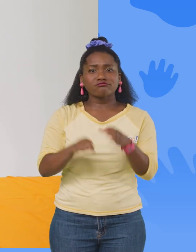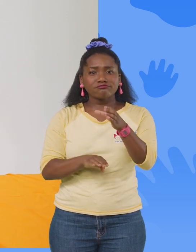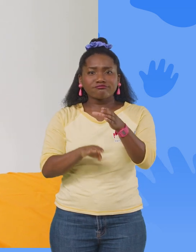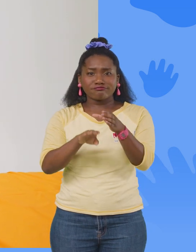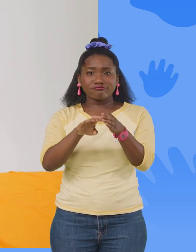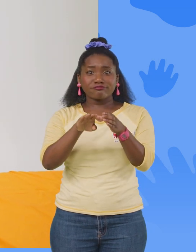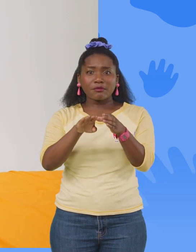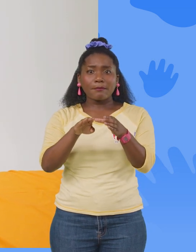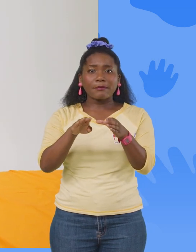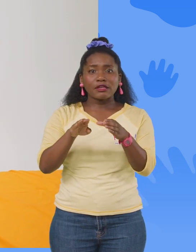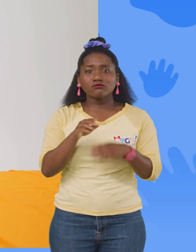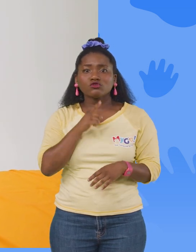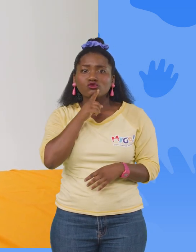Make sure it's nice and…